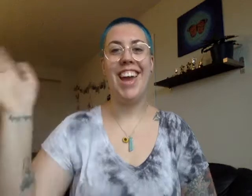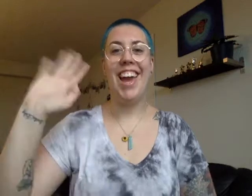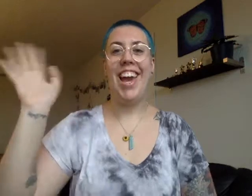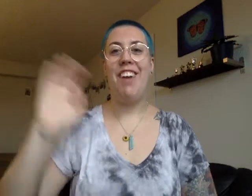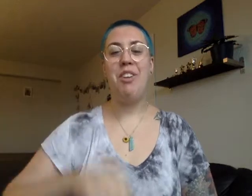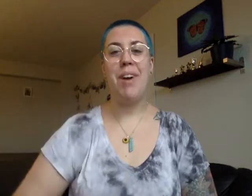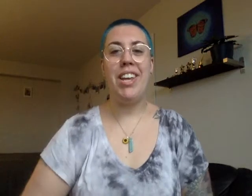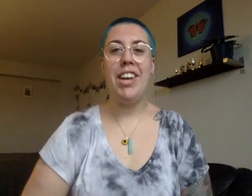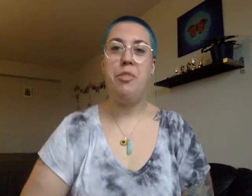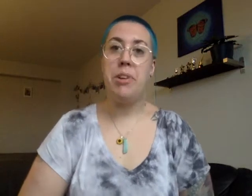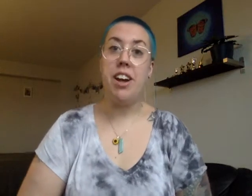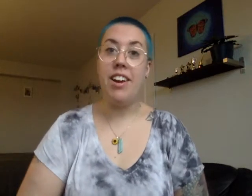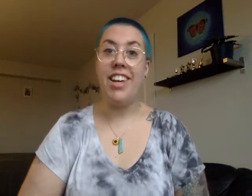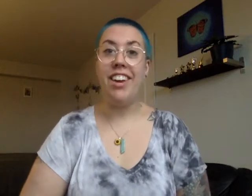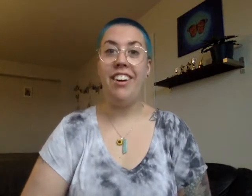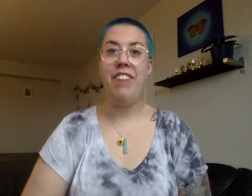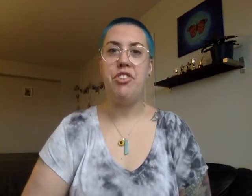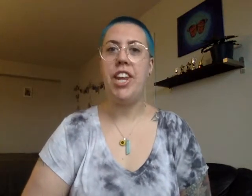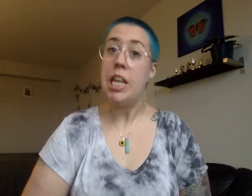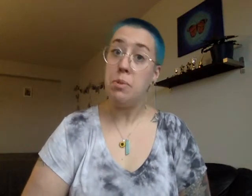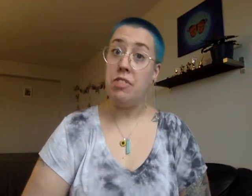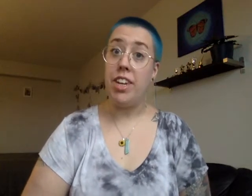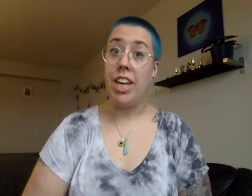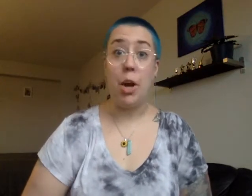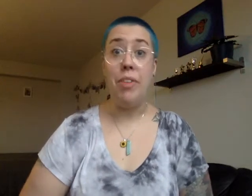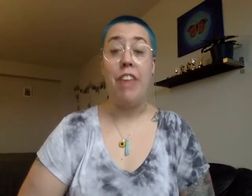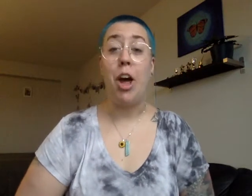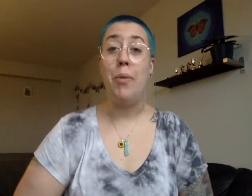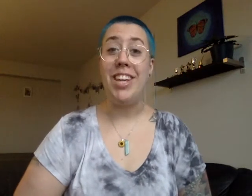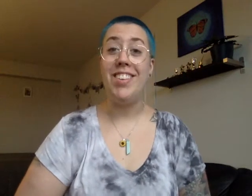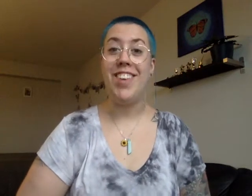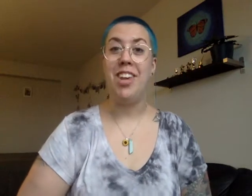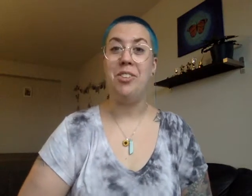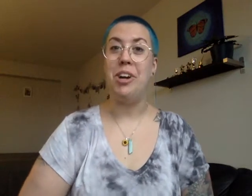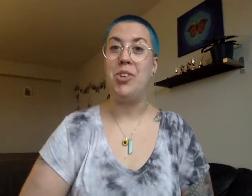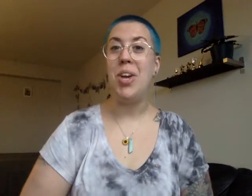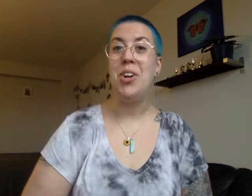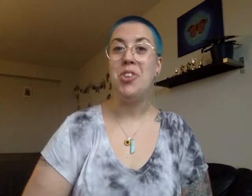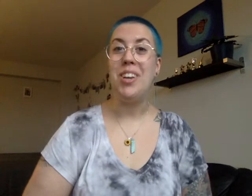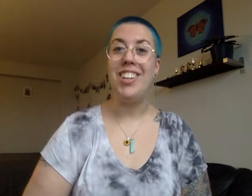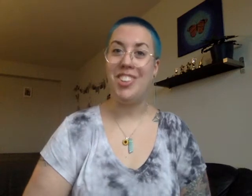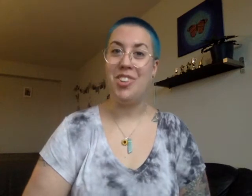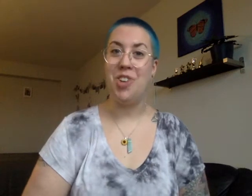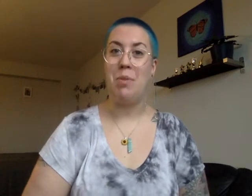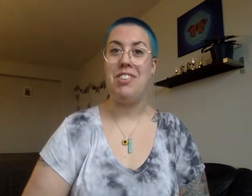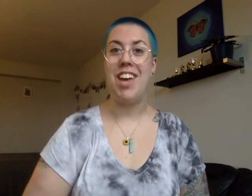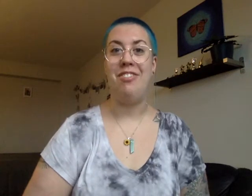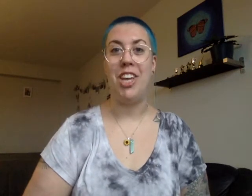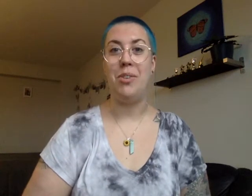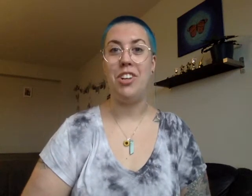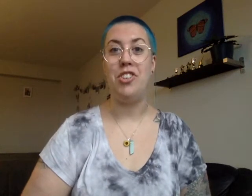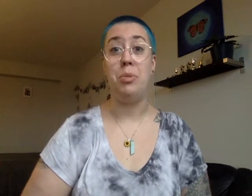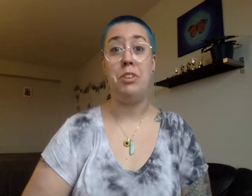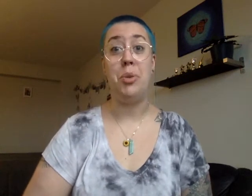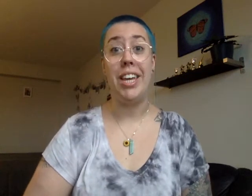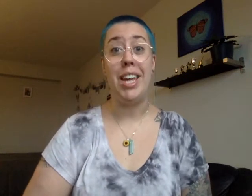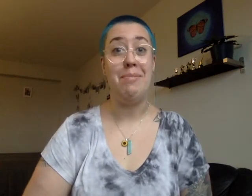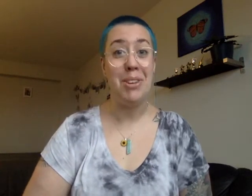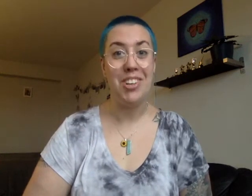Hey everybody, it's Brianna here and for today's music video, I thought we could sing through our Twinkle Twinkle Little Star with sign language since we've been doing it in music